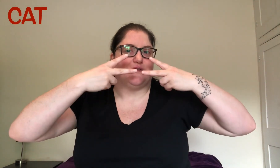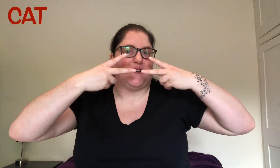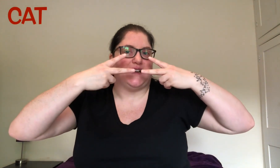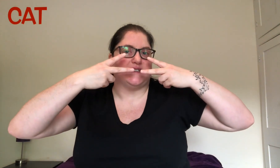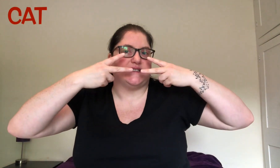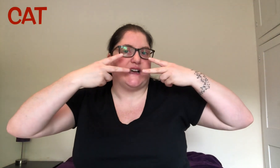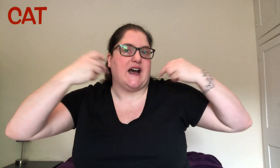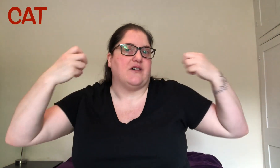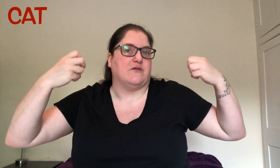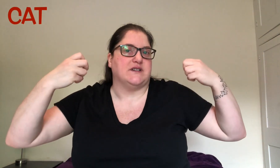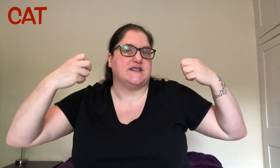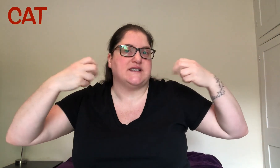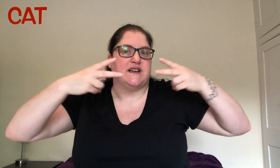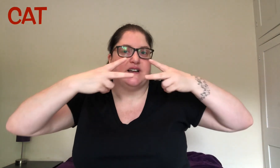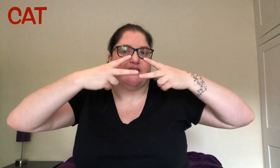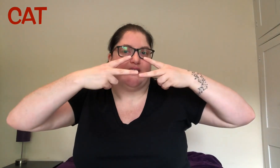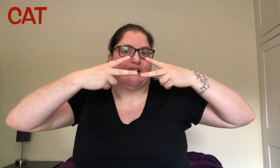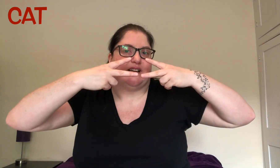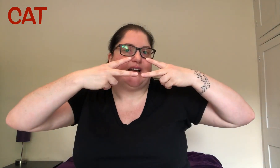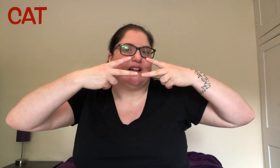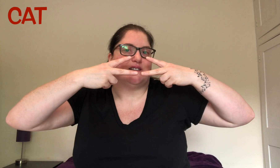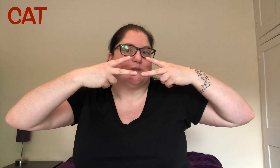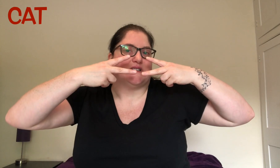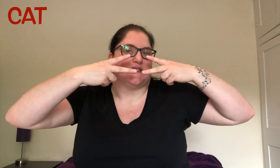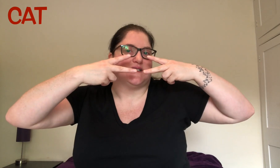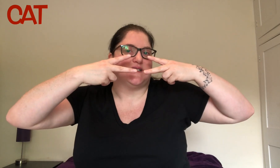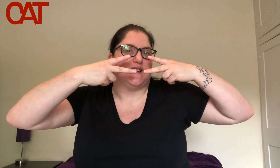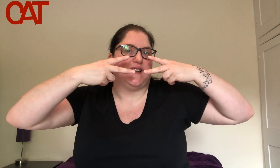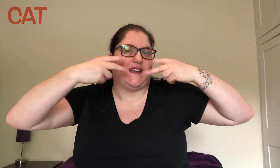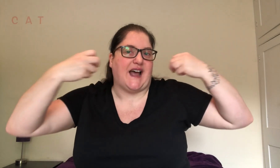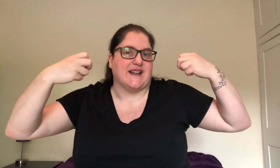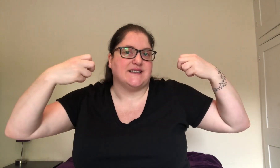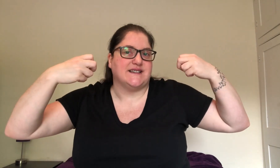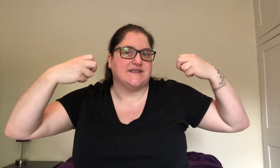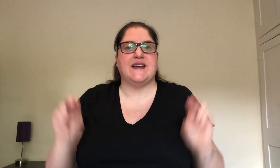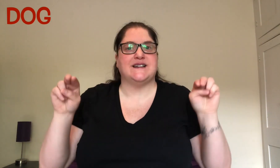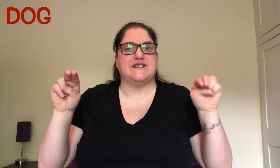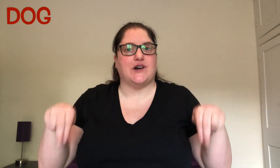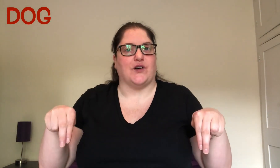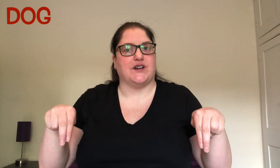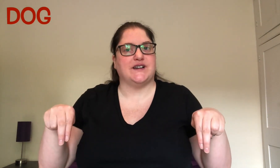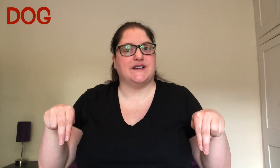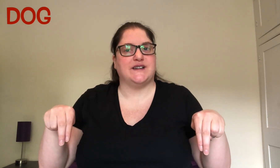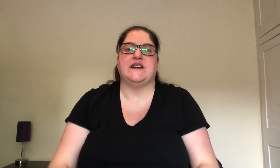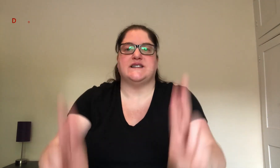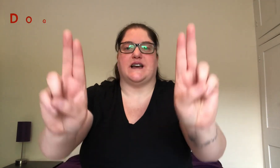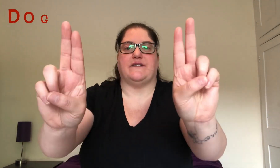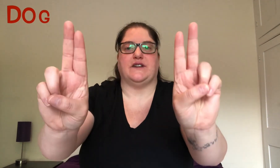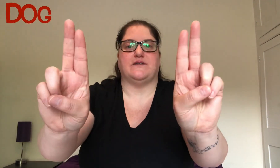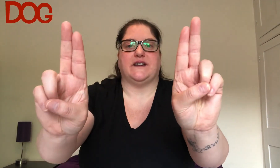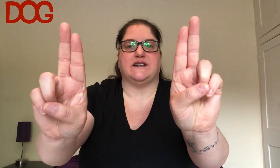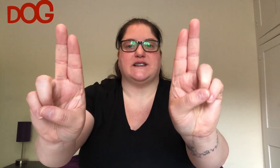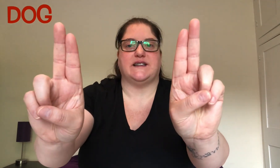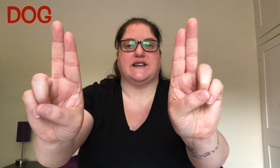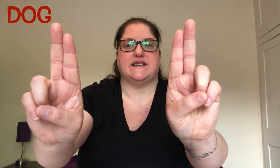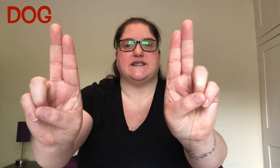face outwards like a cat's whiskers. Cat. Dog. So having your fingers like this